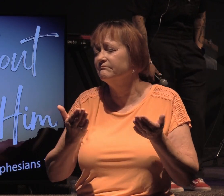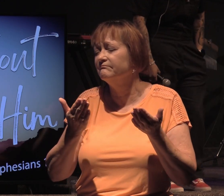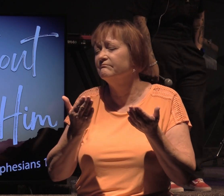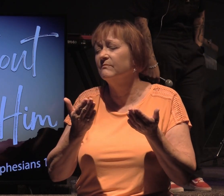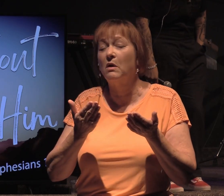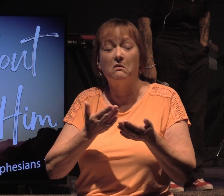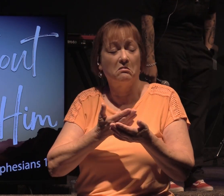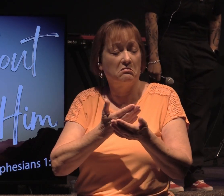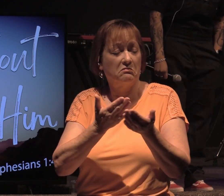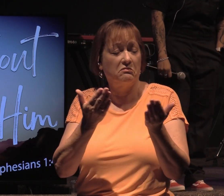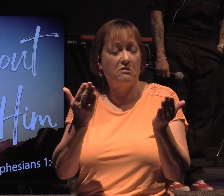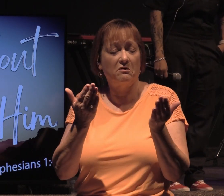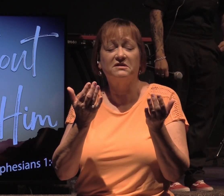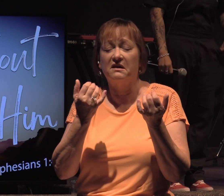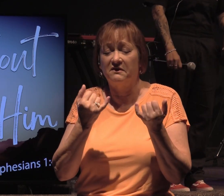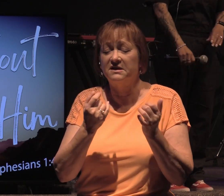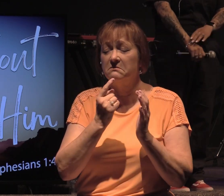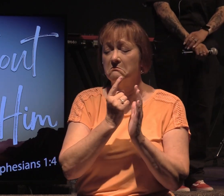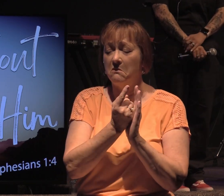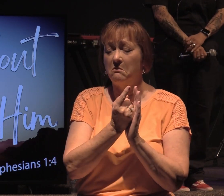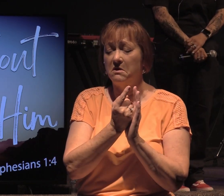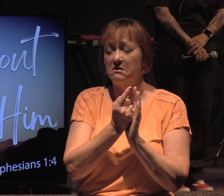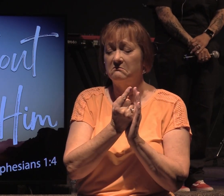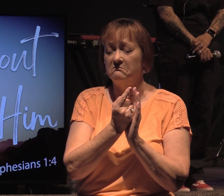Those that up to this moment